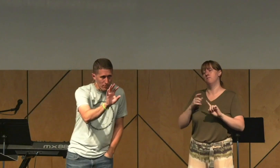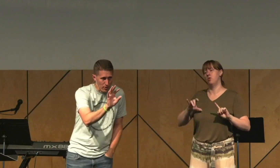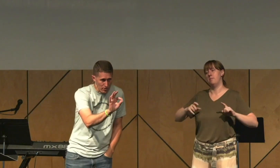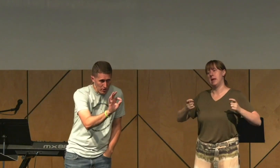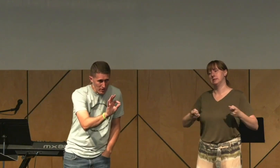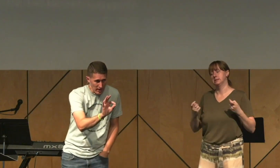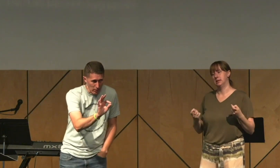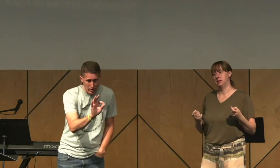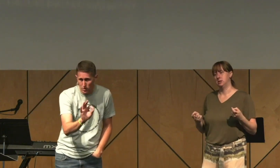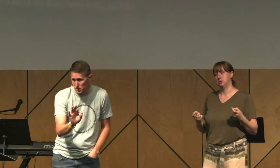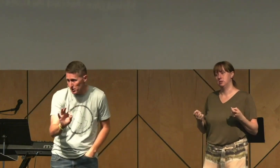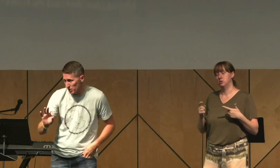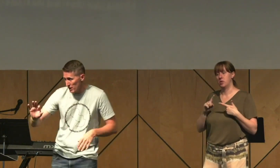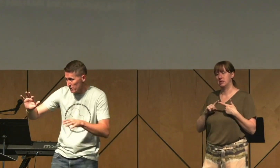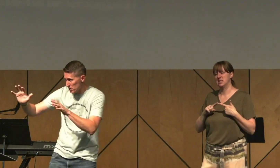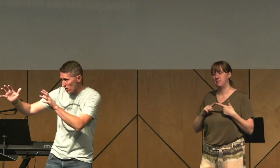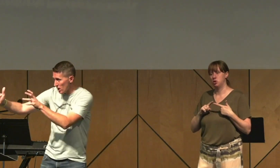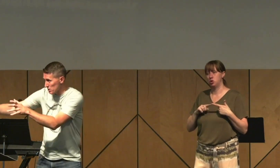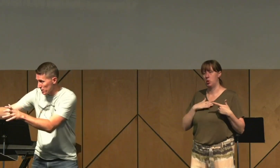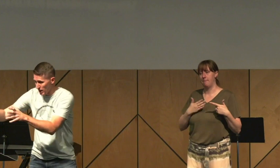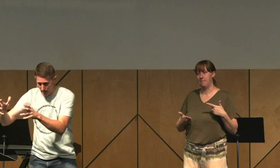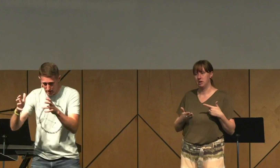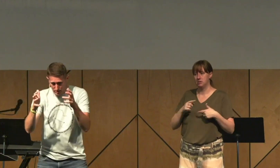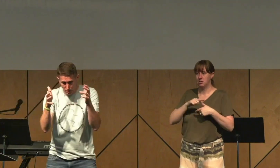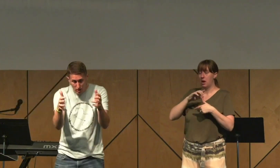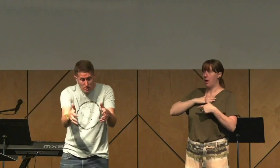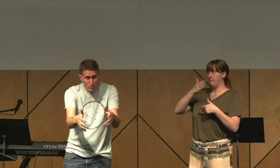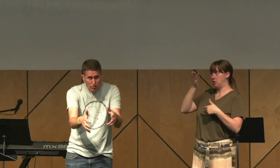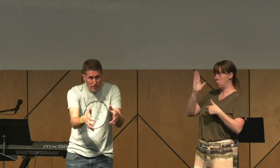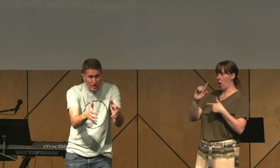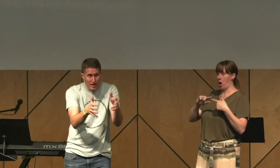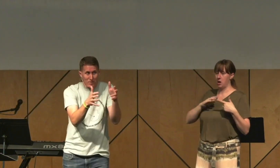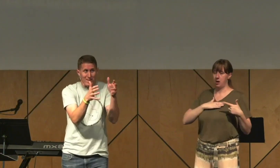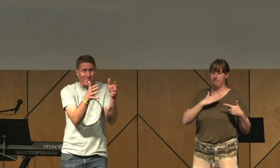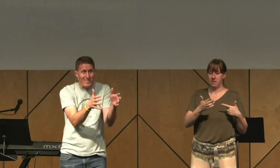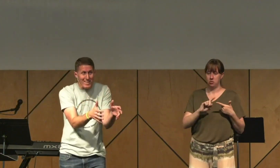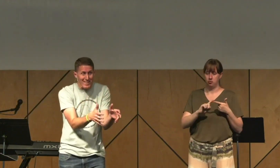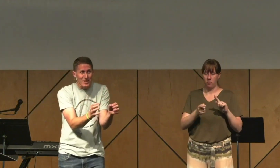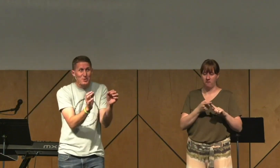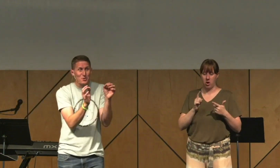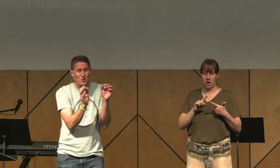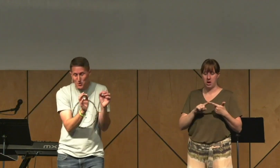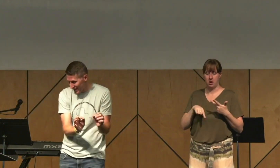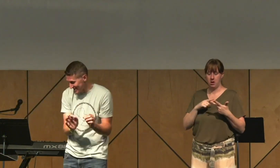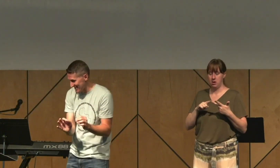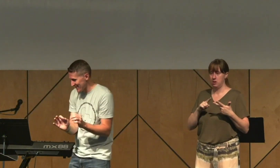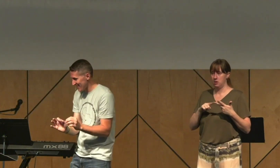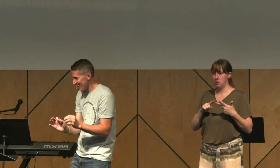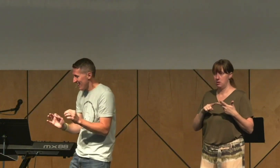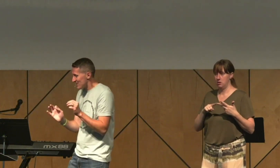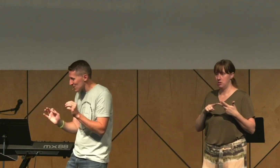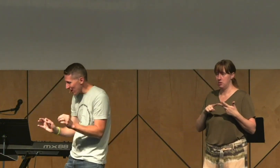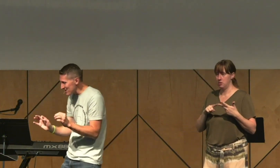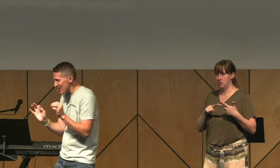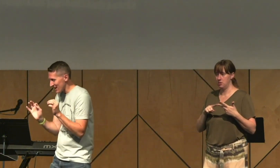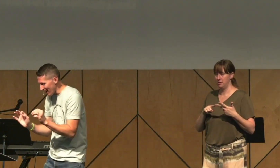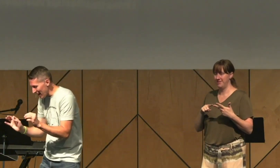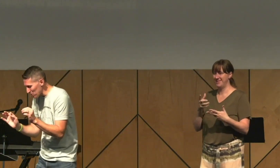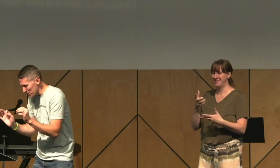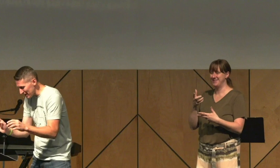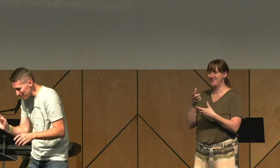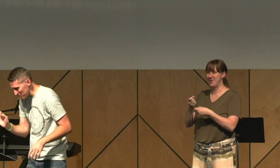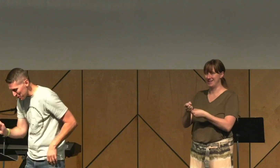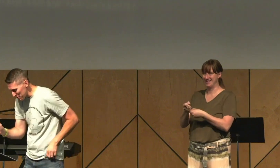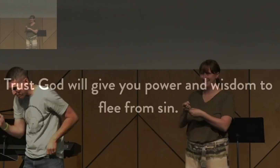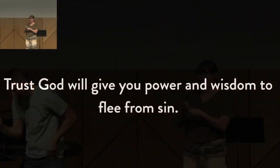step two. The third thing I would encourage you to do, share honestly with God, share honestly with a friend, and then trust. Trust